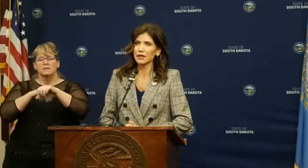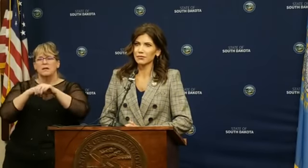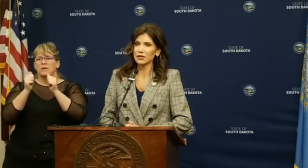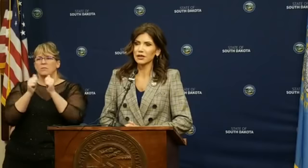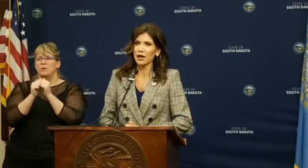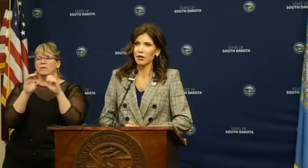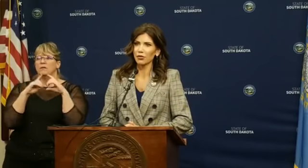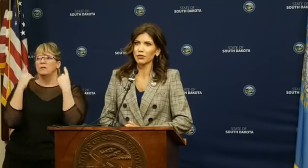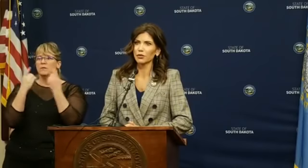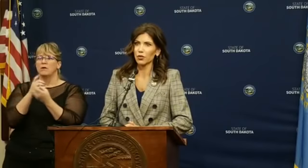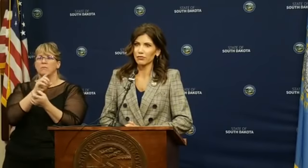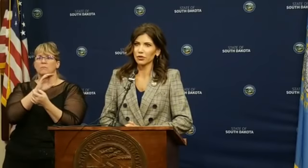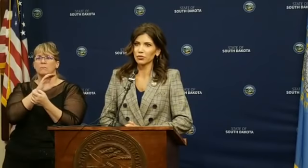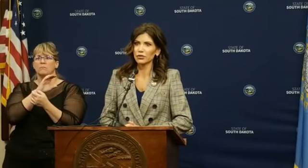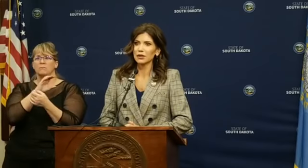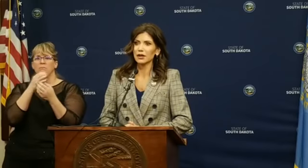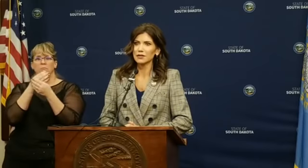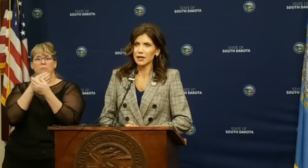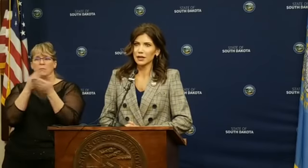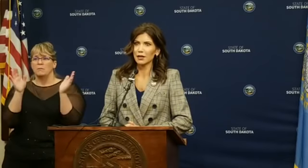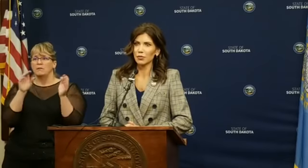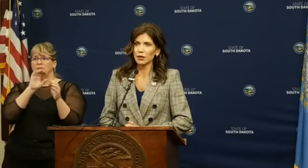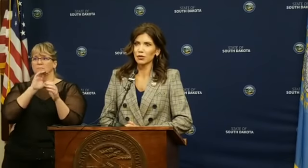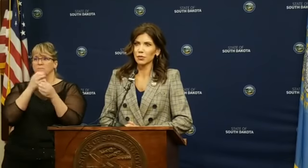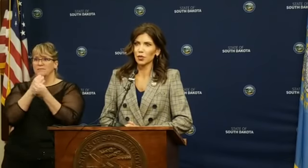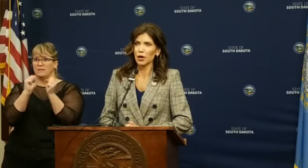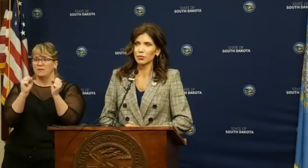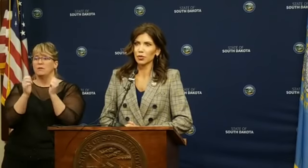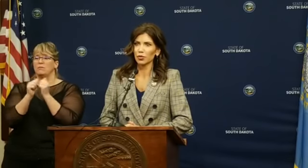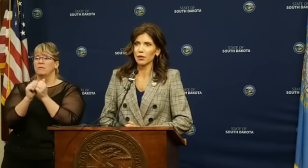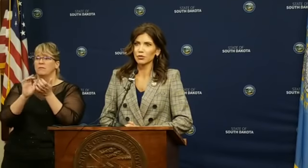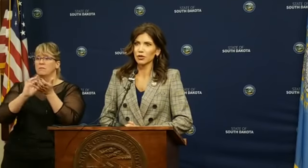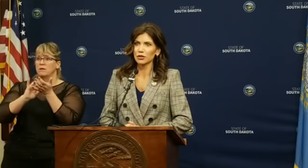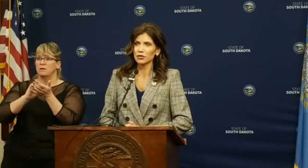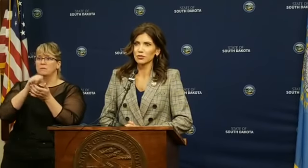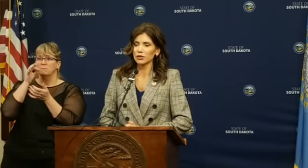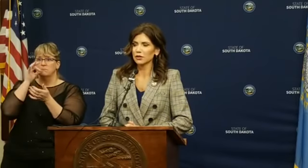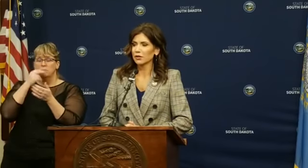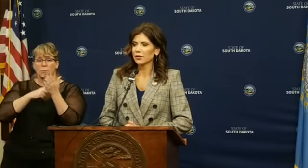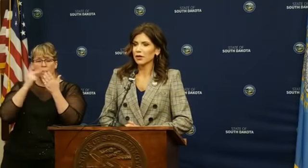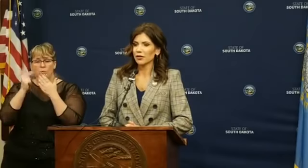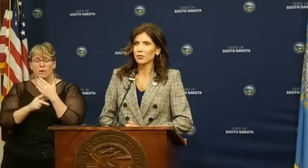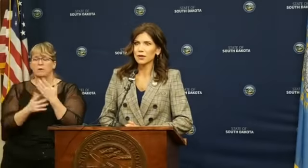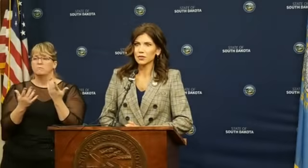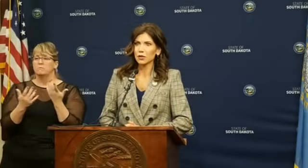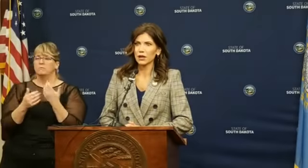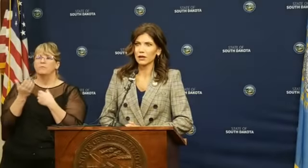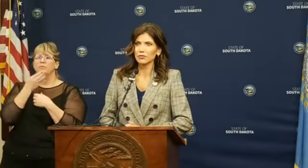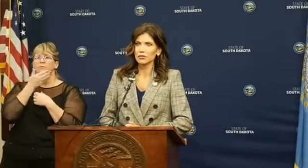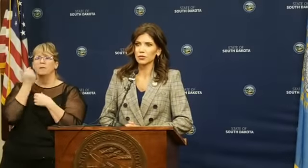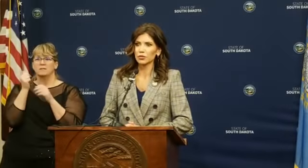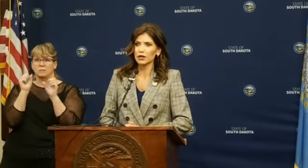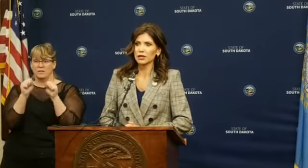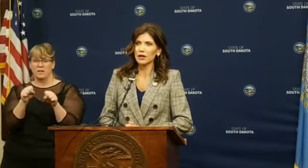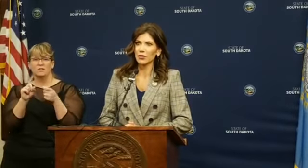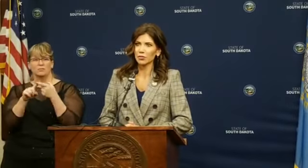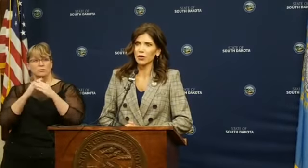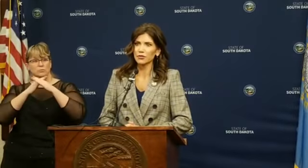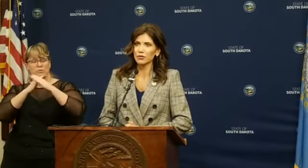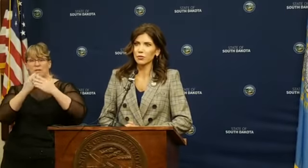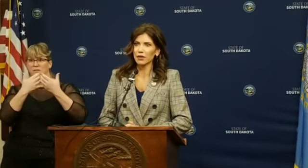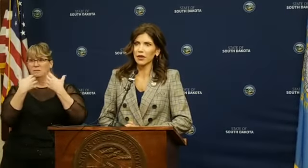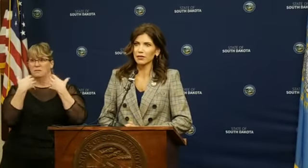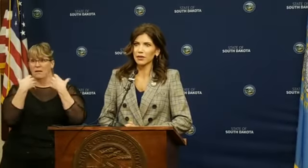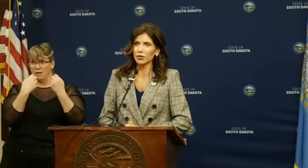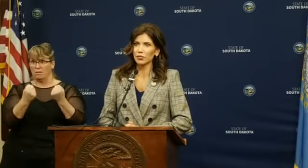of Public Safety, Health and Revenue on standing up the medical marijuana program and trying to do it the best we can to protect health,